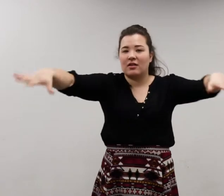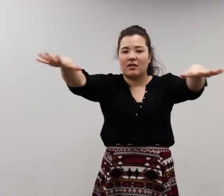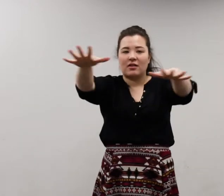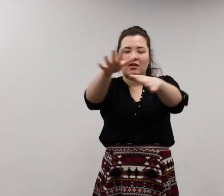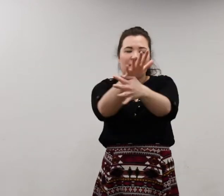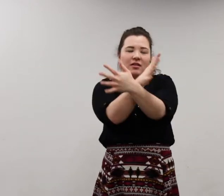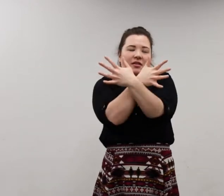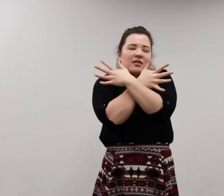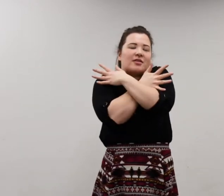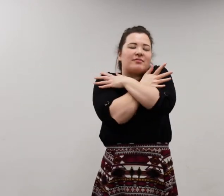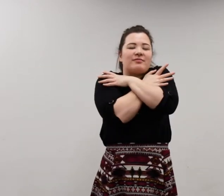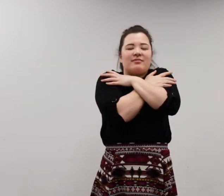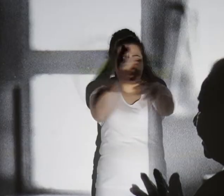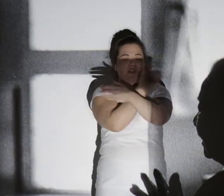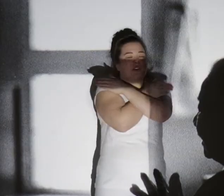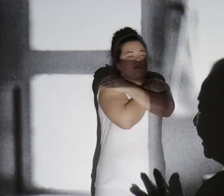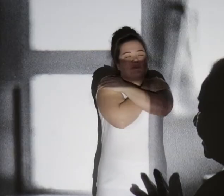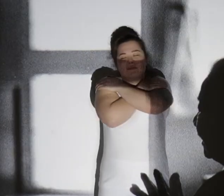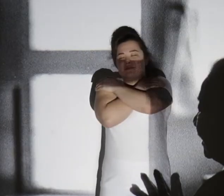like a long lost lover.